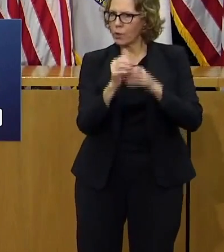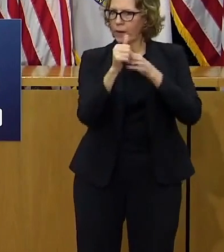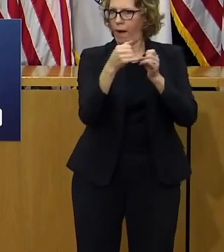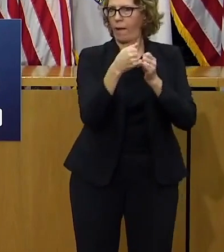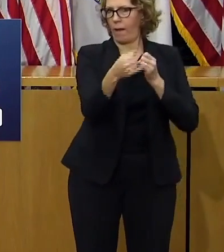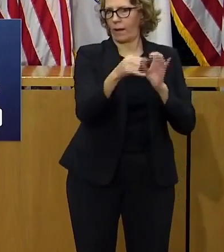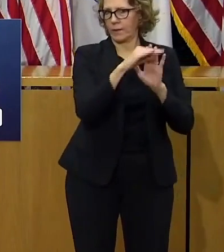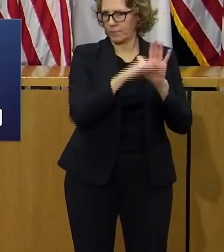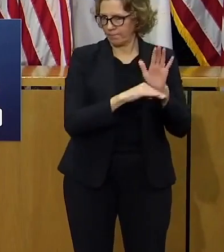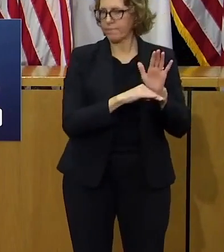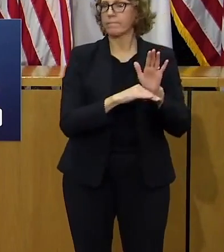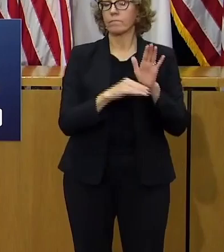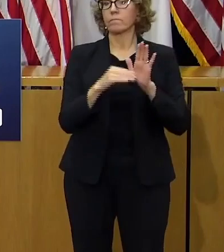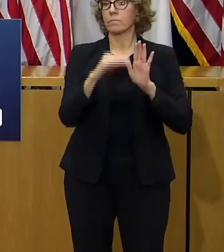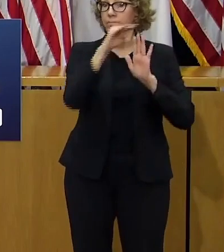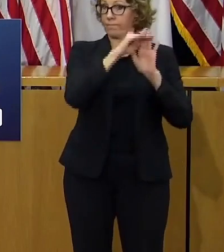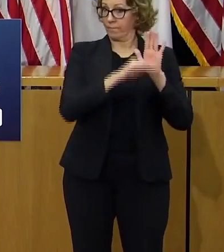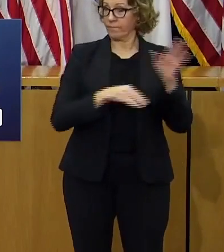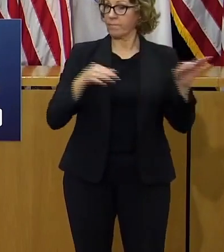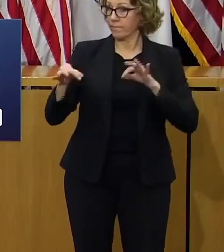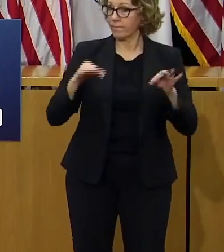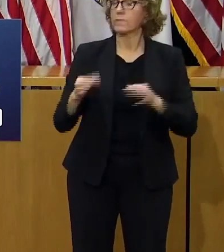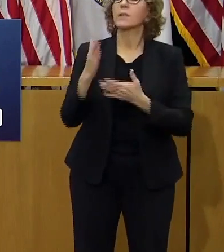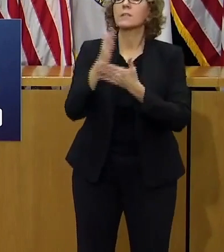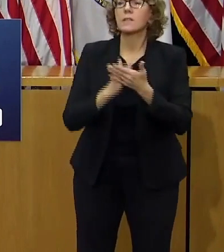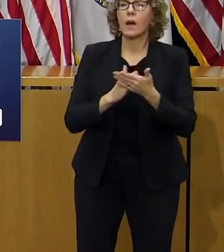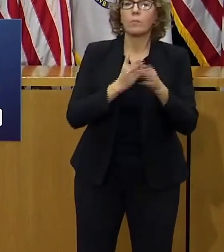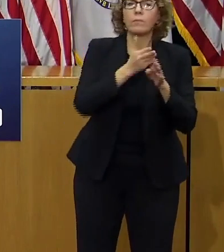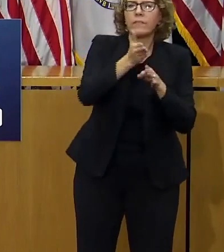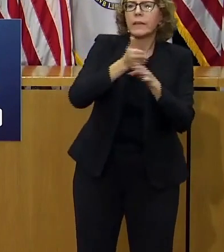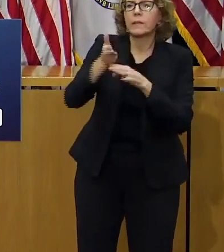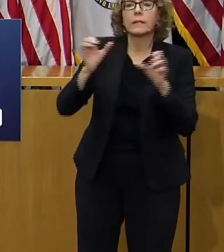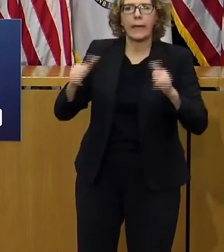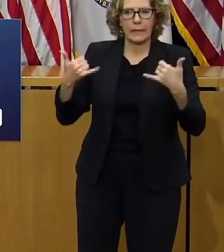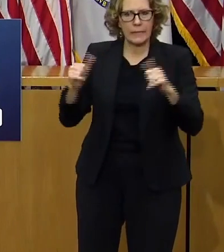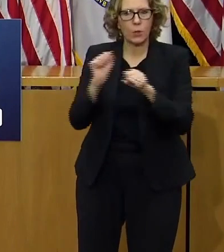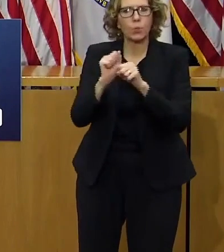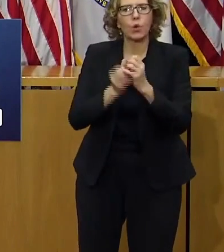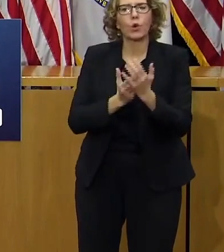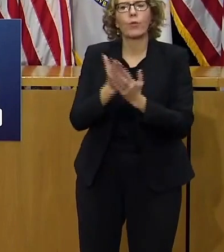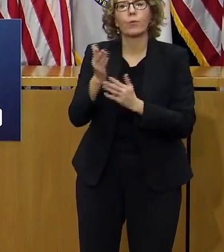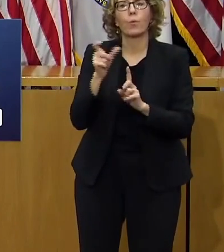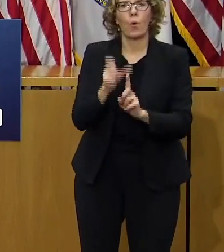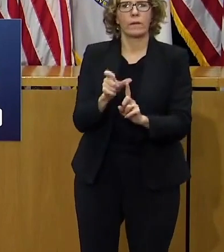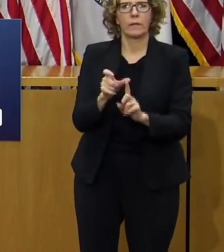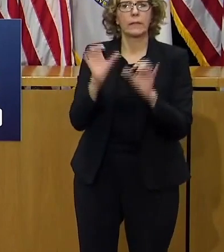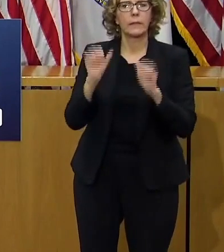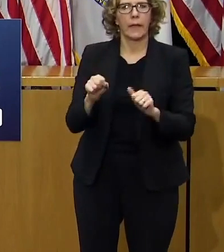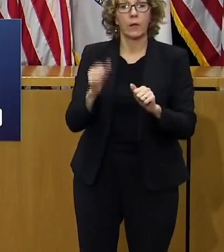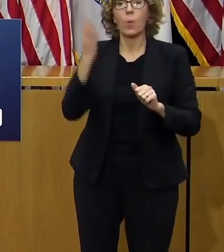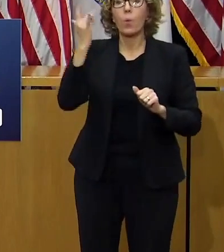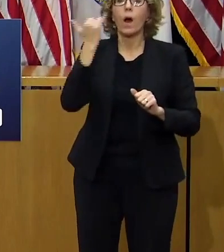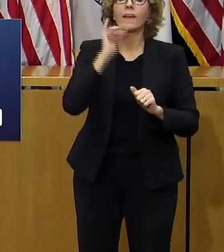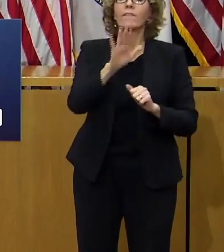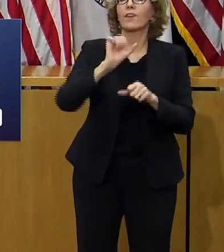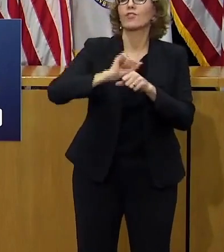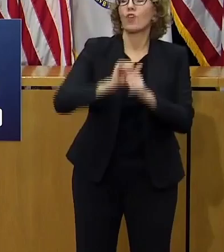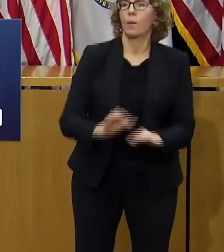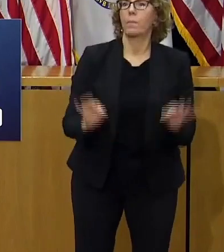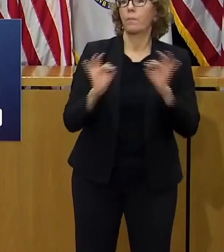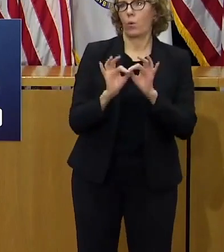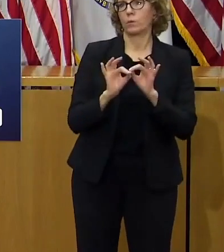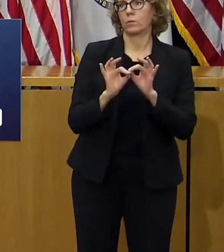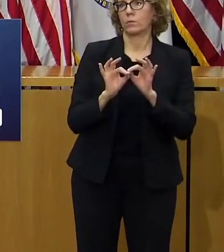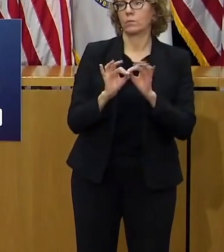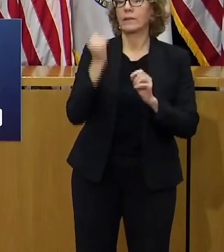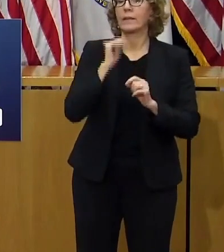clarifies that certain sectors may continue to work during the quarantine period to preserve critical societal functions this is